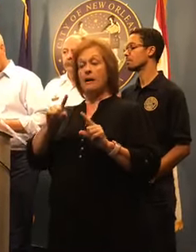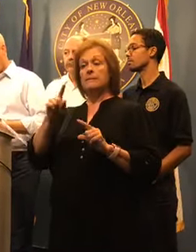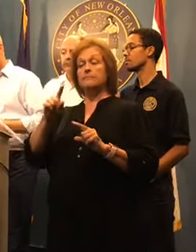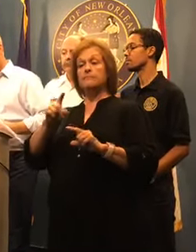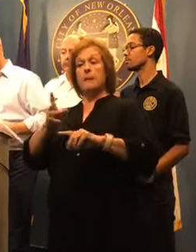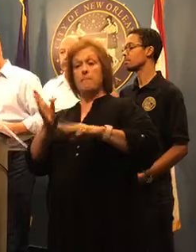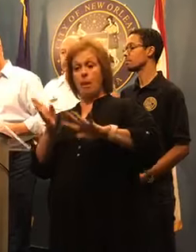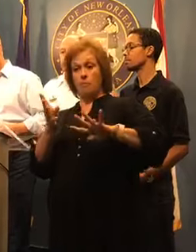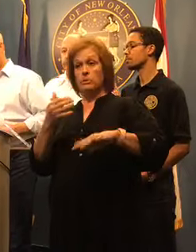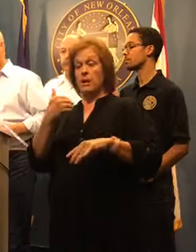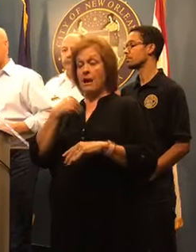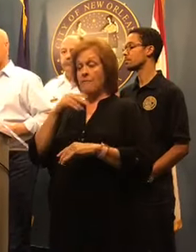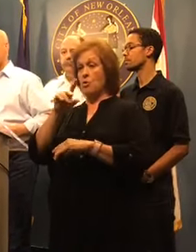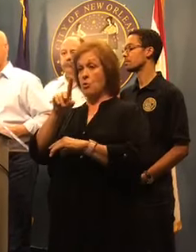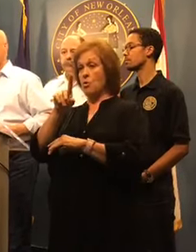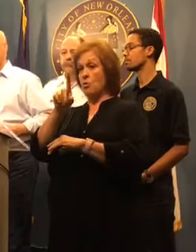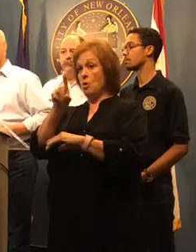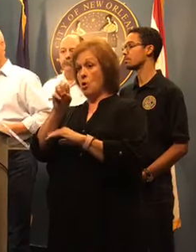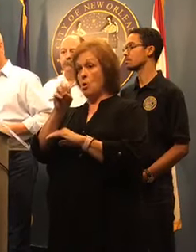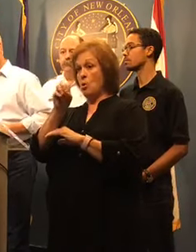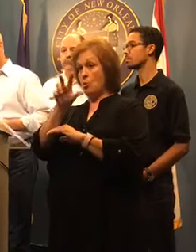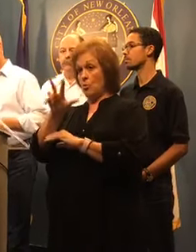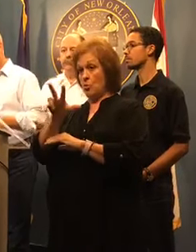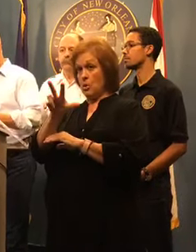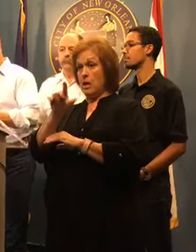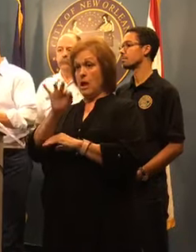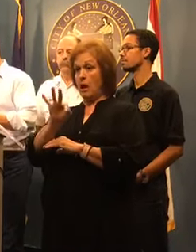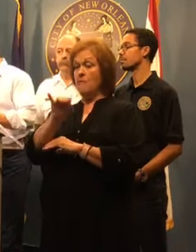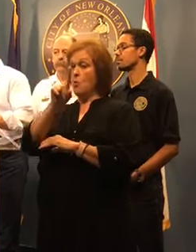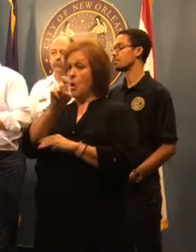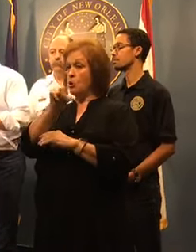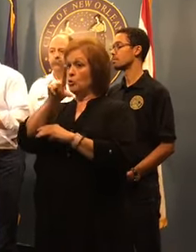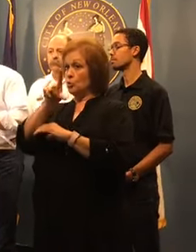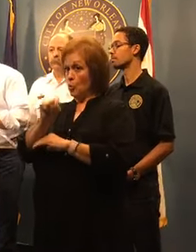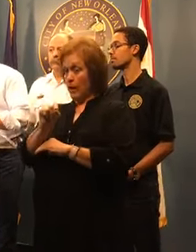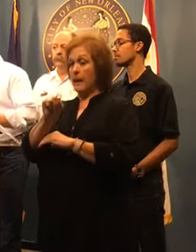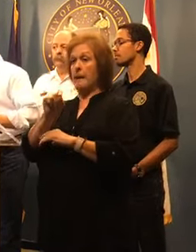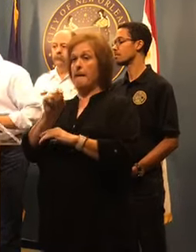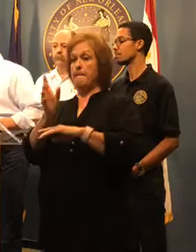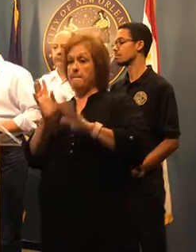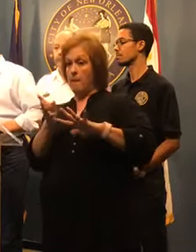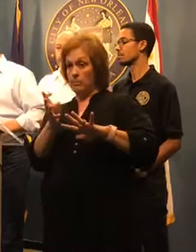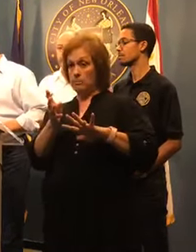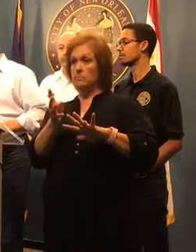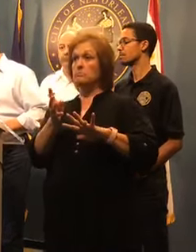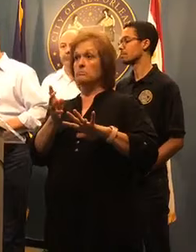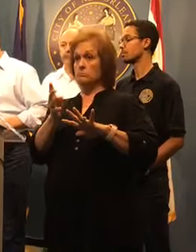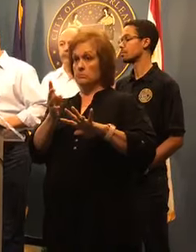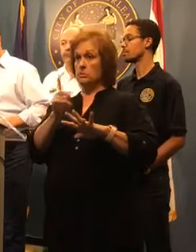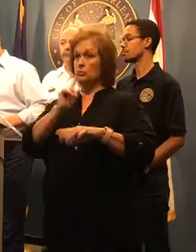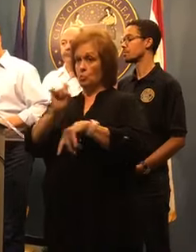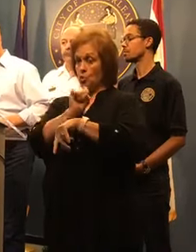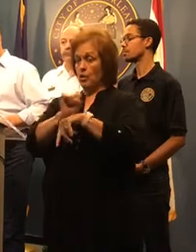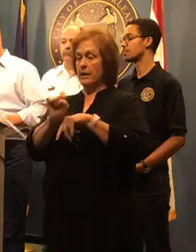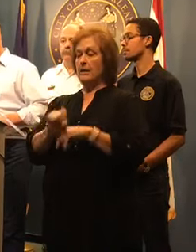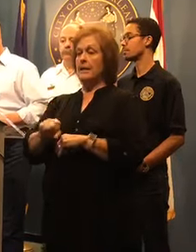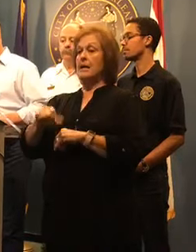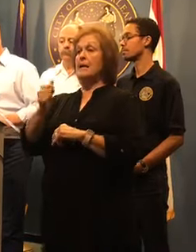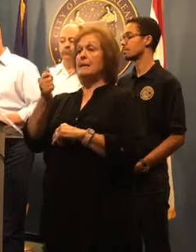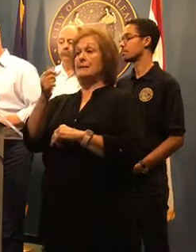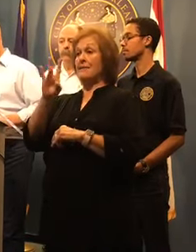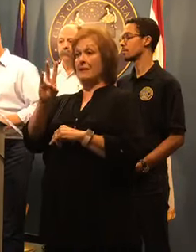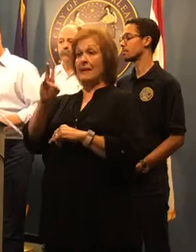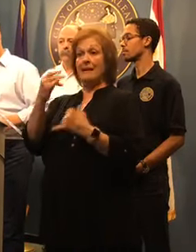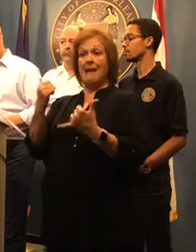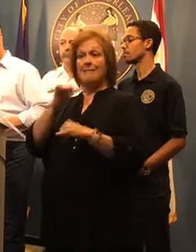we currently have 103 of 120 pumps available to be operational. The 17 that are